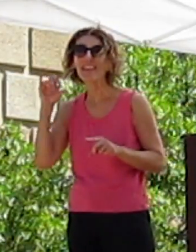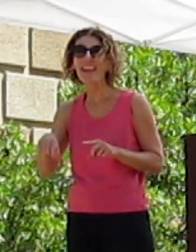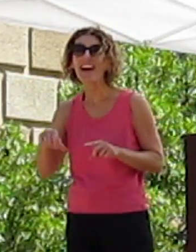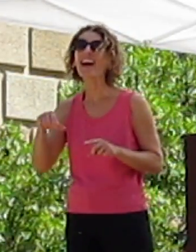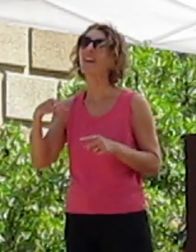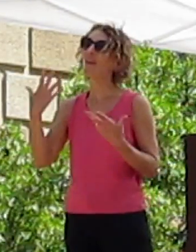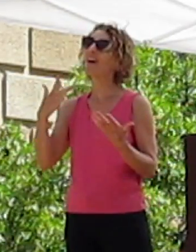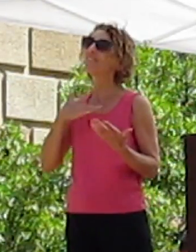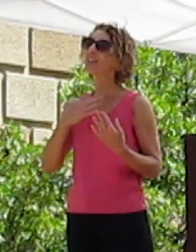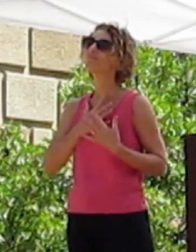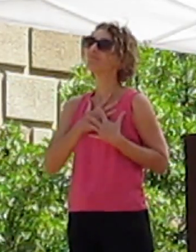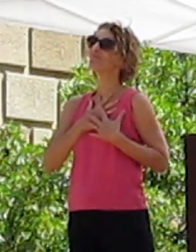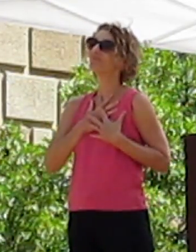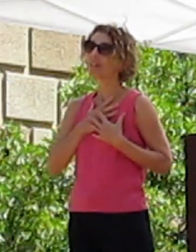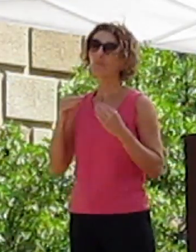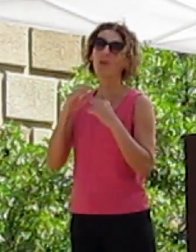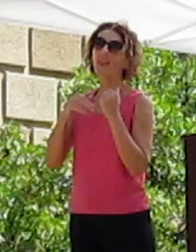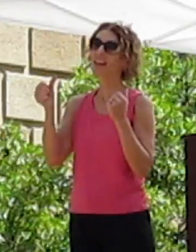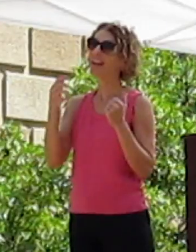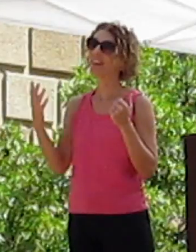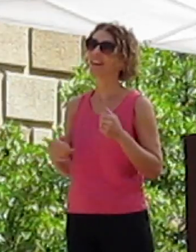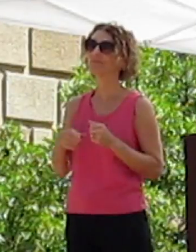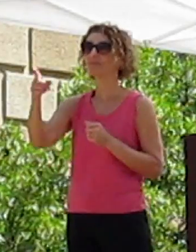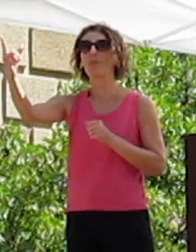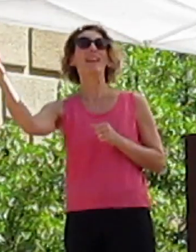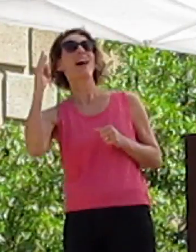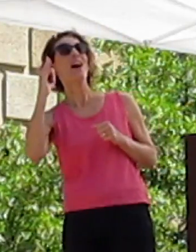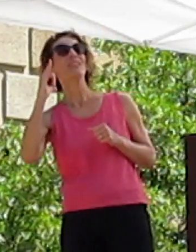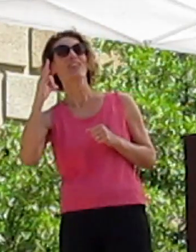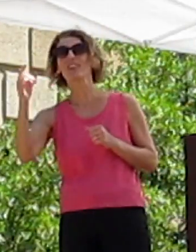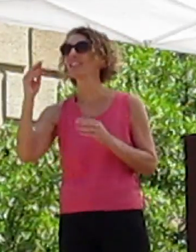It warms my heart more than anything. love you! I know.